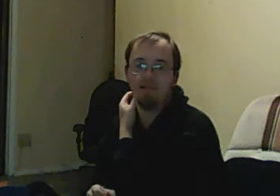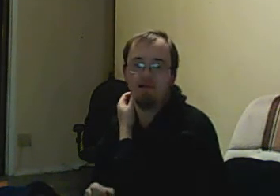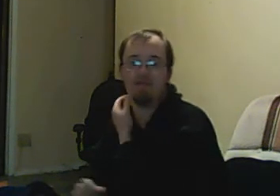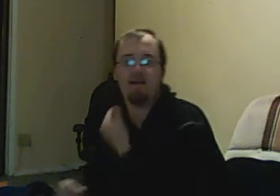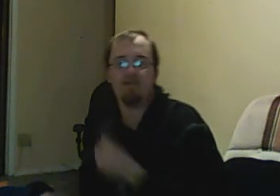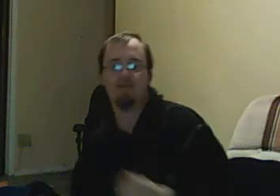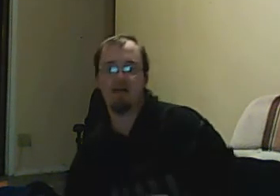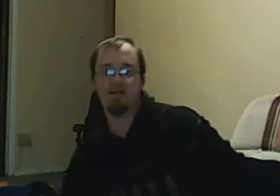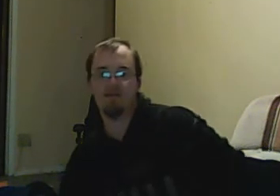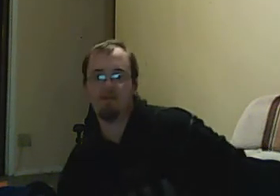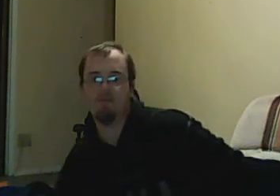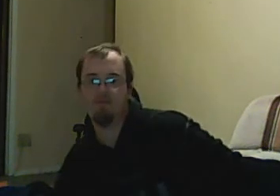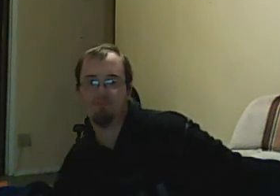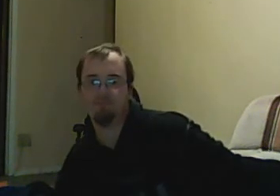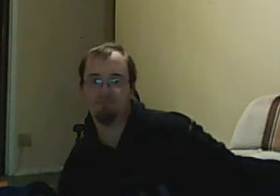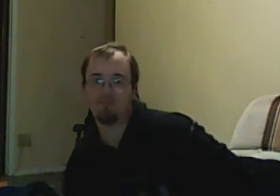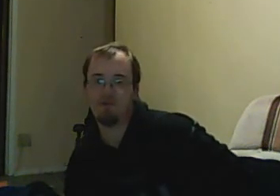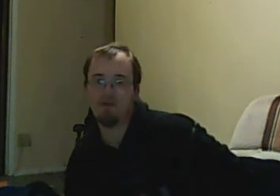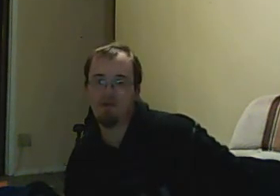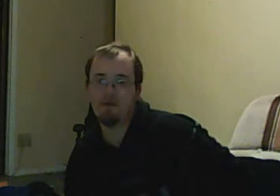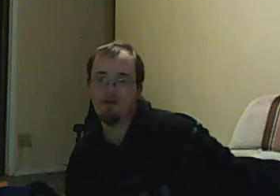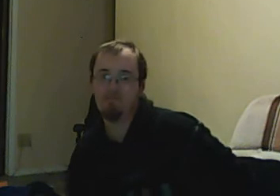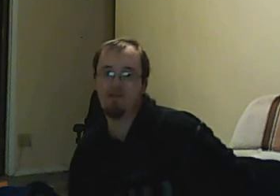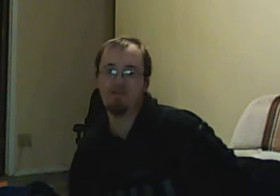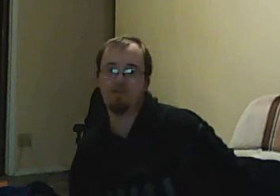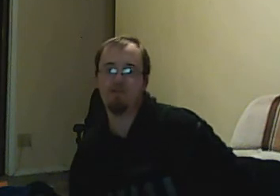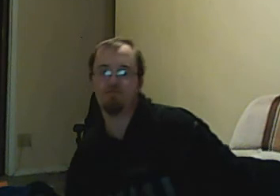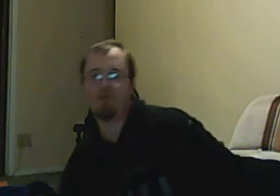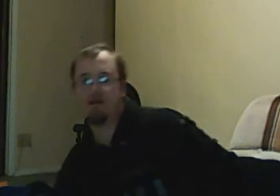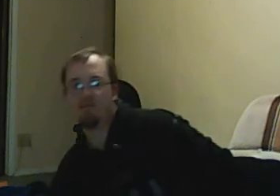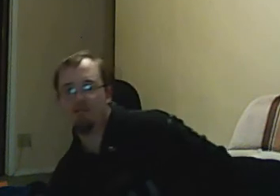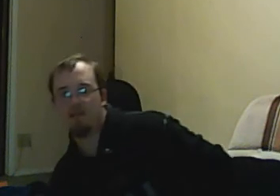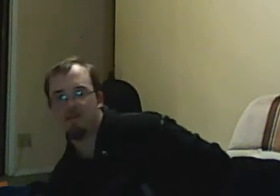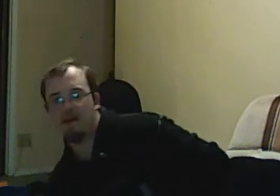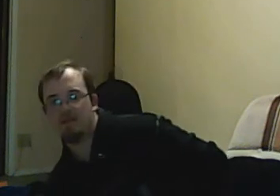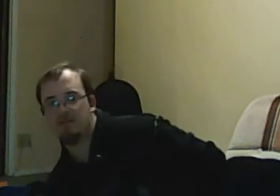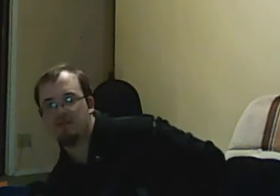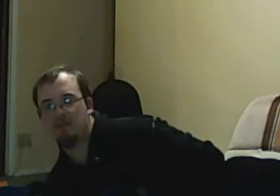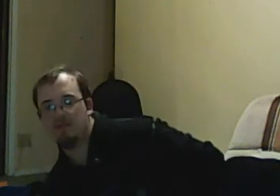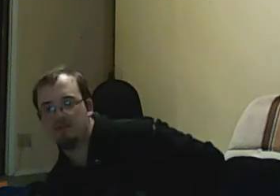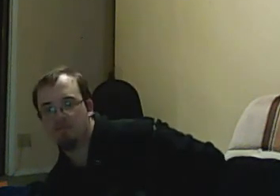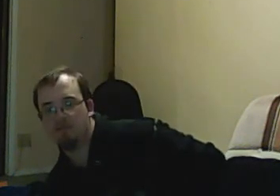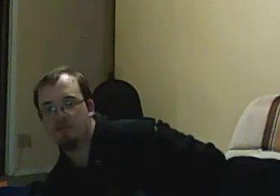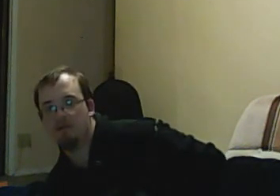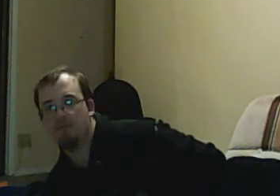and all that. So, yeah. So, basically, Drog said that, you know,